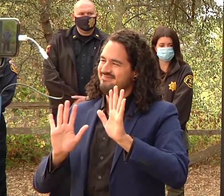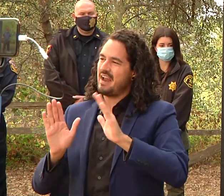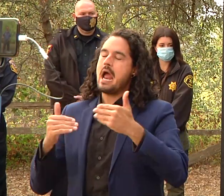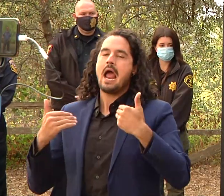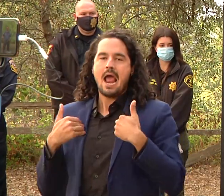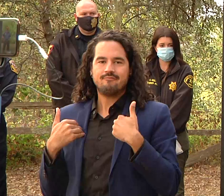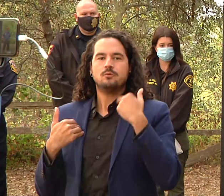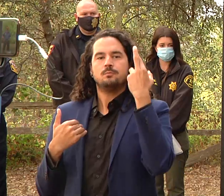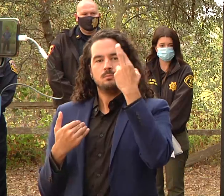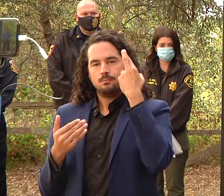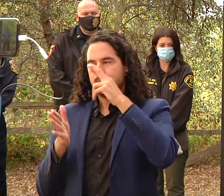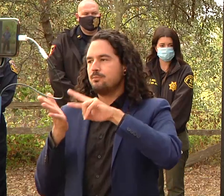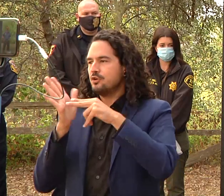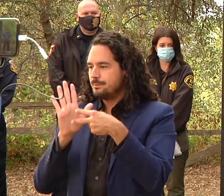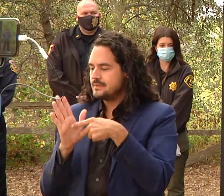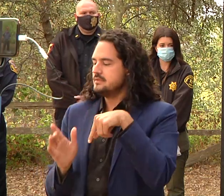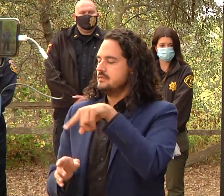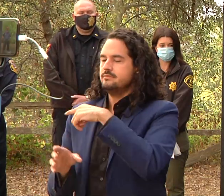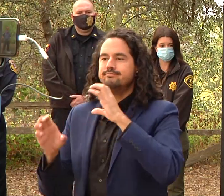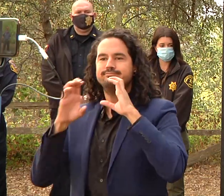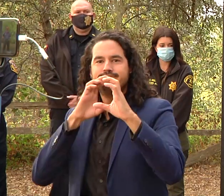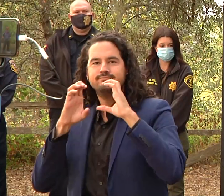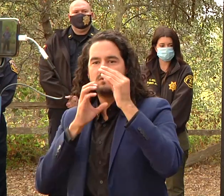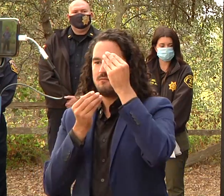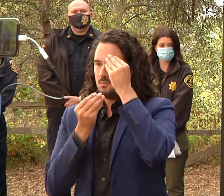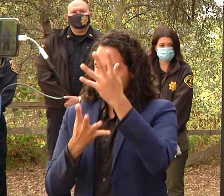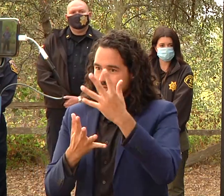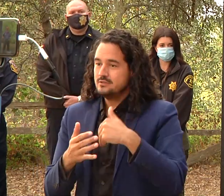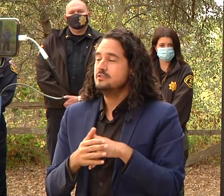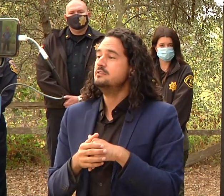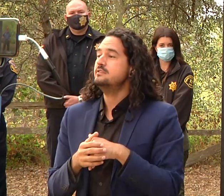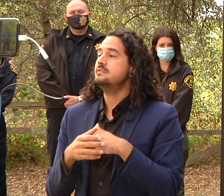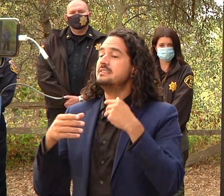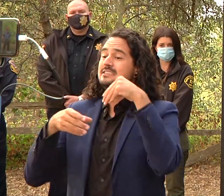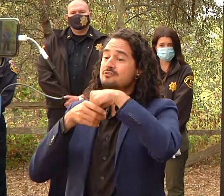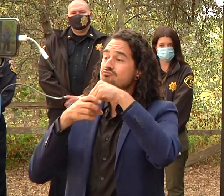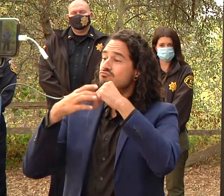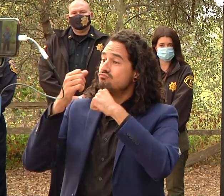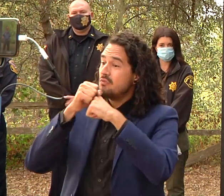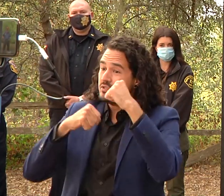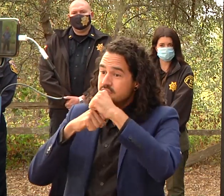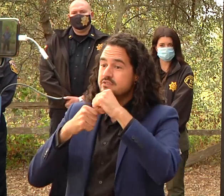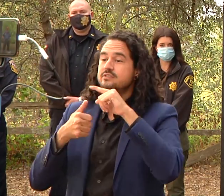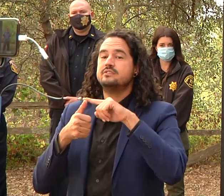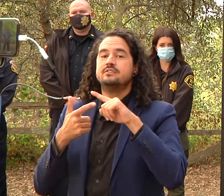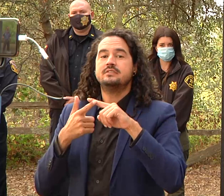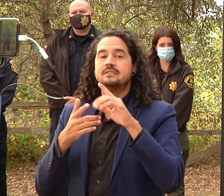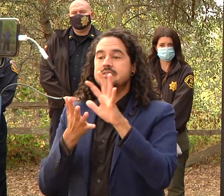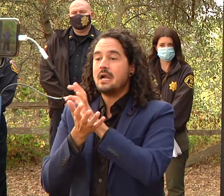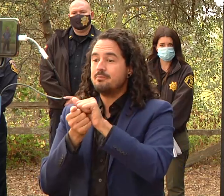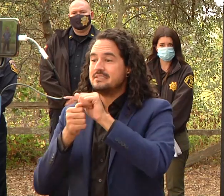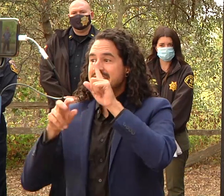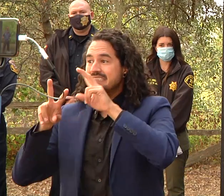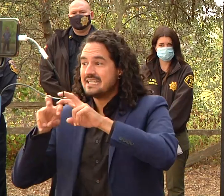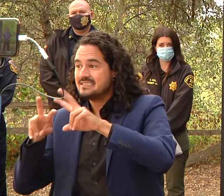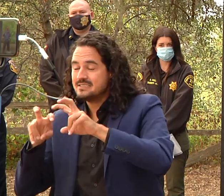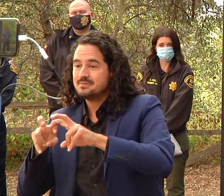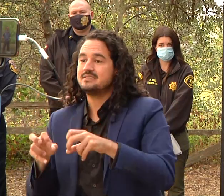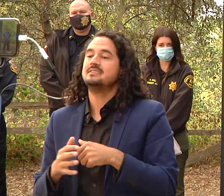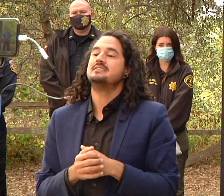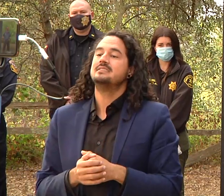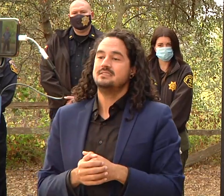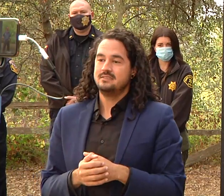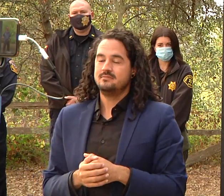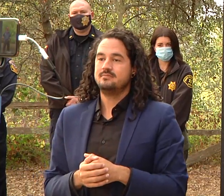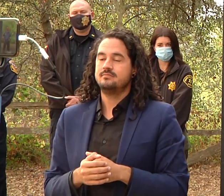different utilities and infrastructure and damage inspection teams chief cox we've seen a lot of support with the signs out in the community